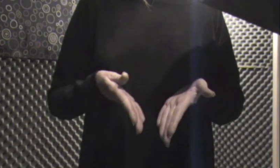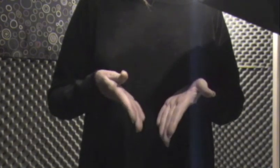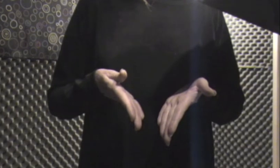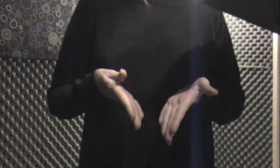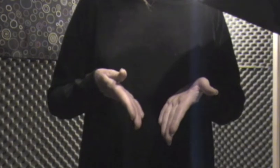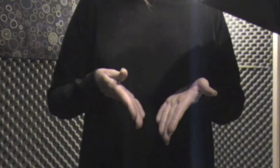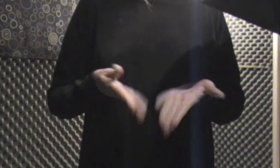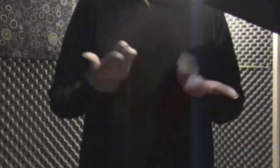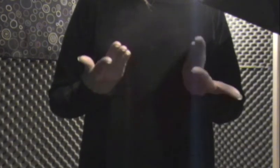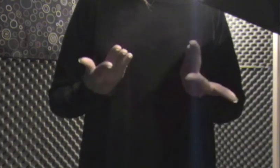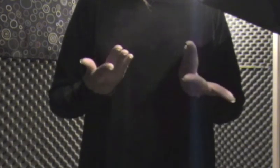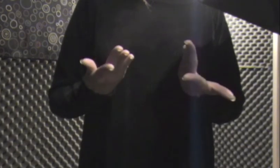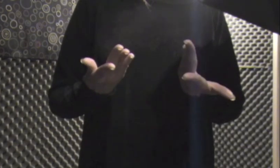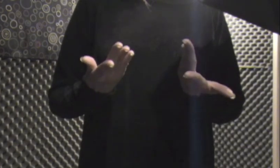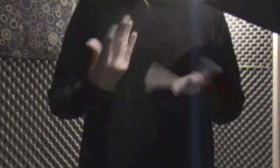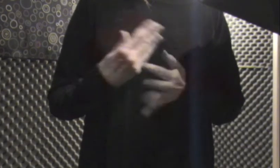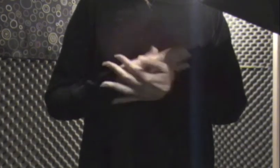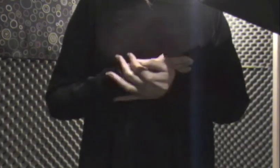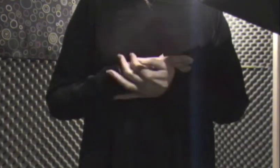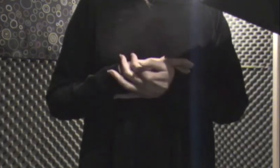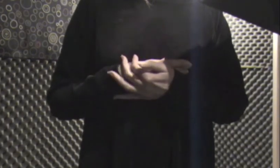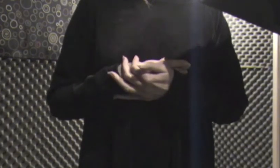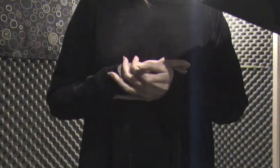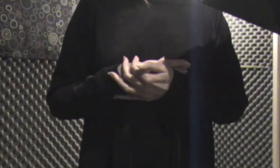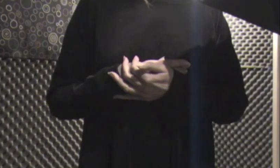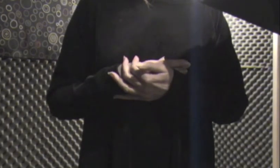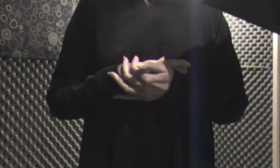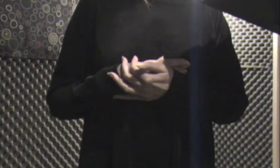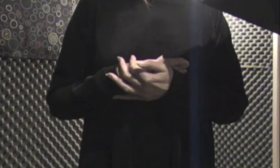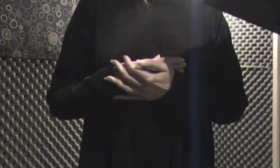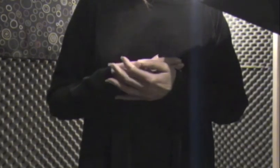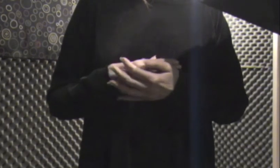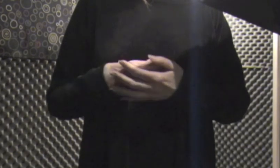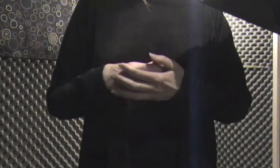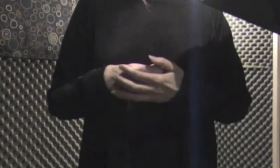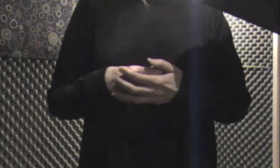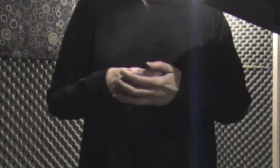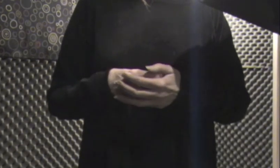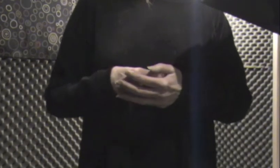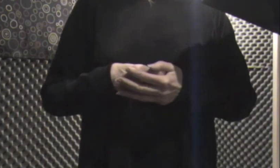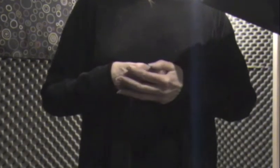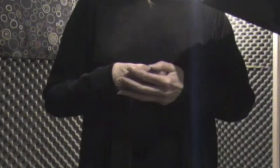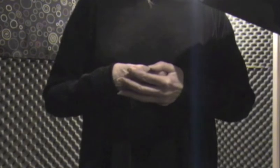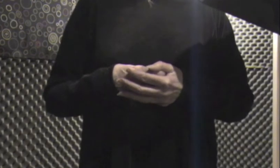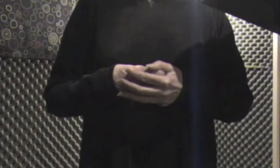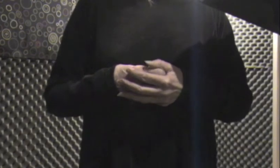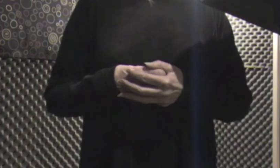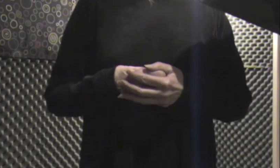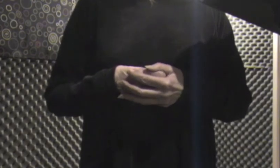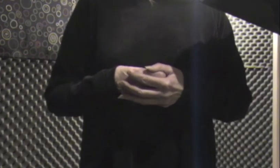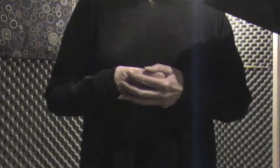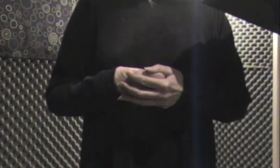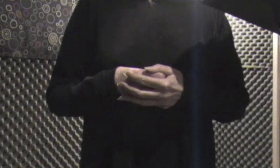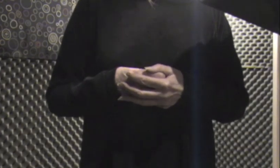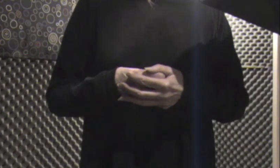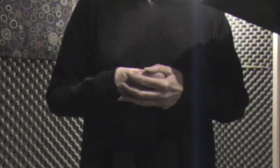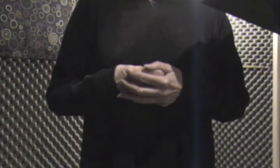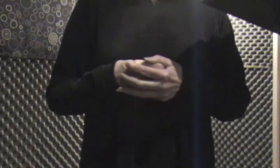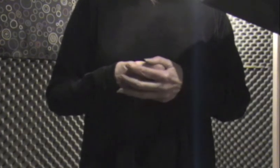my garden The rest feed us Baked, fried, boiled soup Stew, gefilte Bass croaker, flounder shad Their